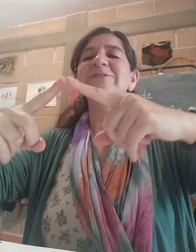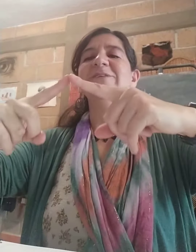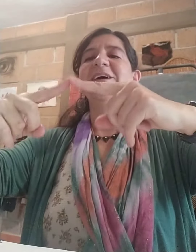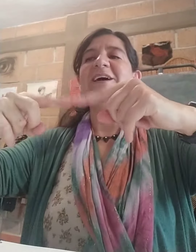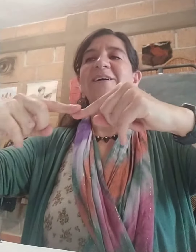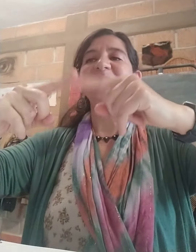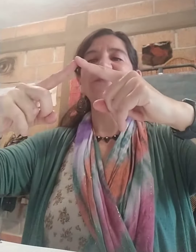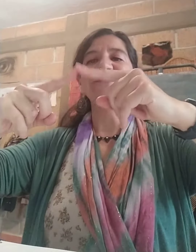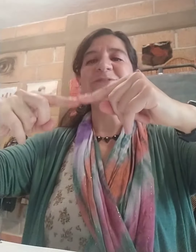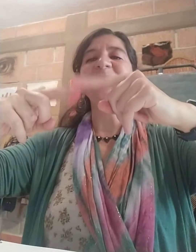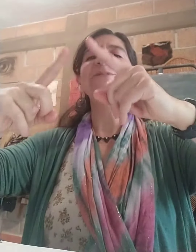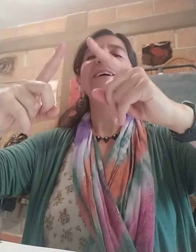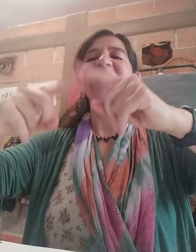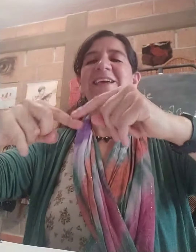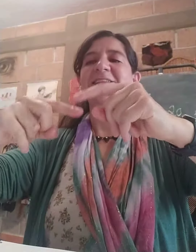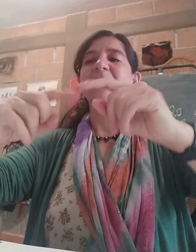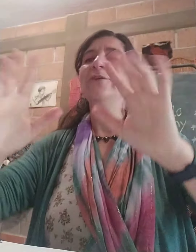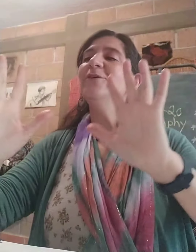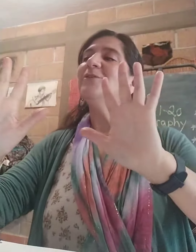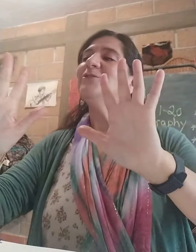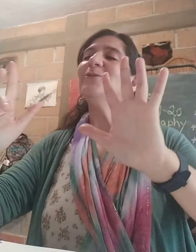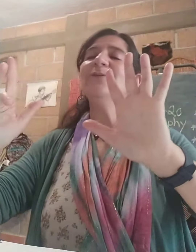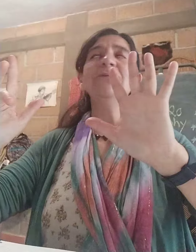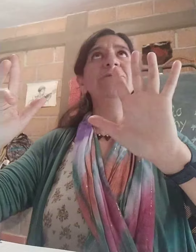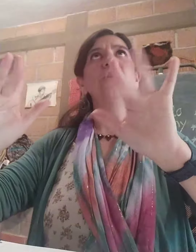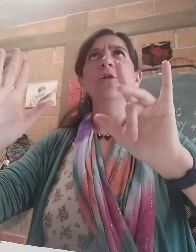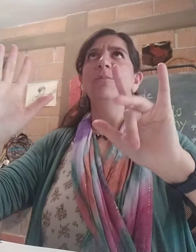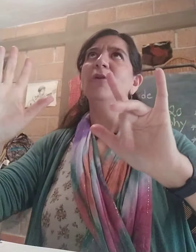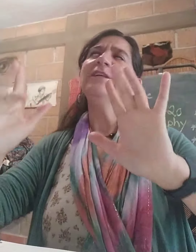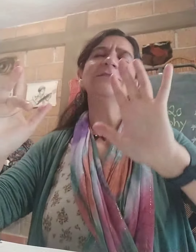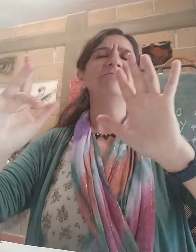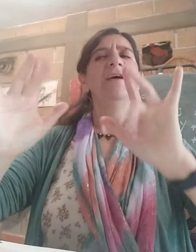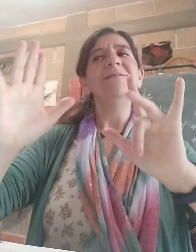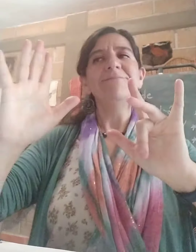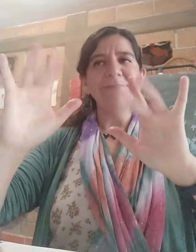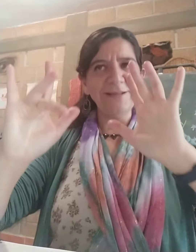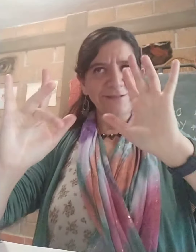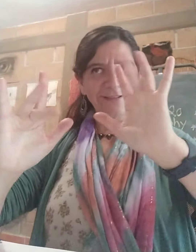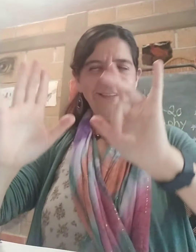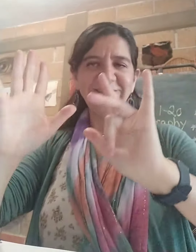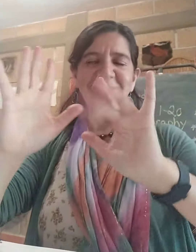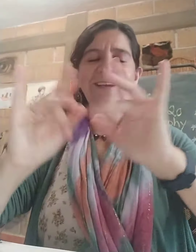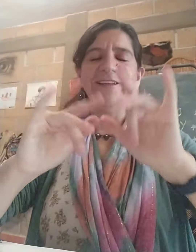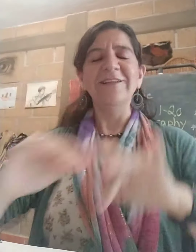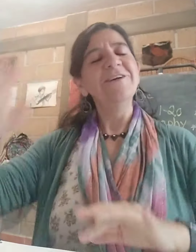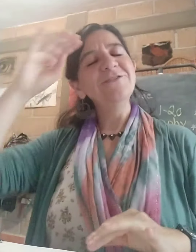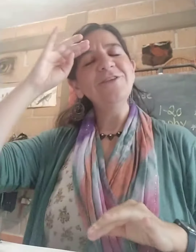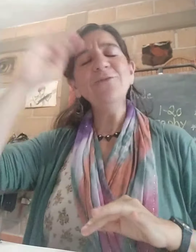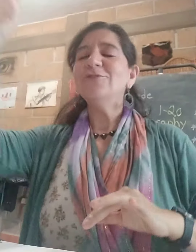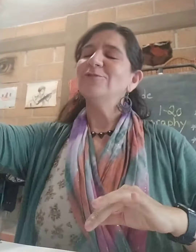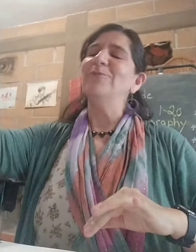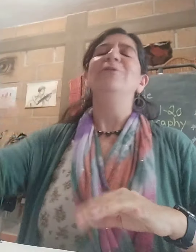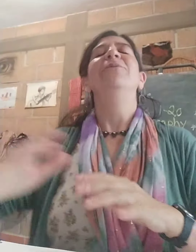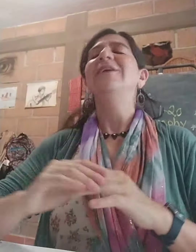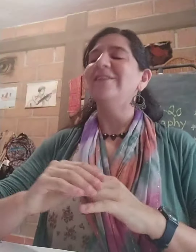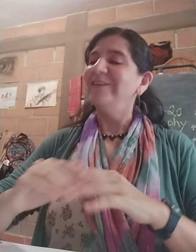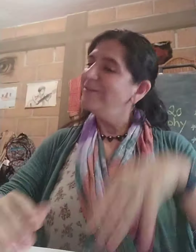do? How do you do again? Two tall police men met in a lane. Salute more politely.